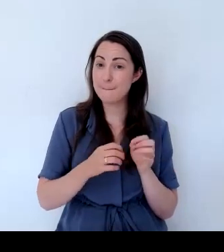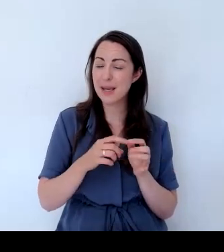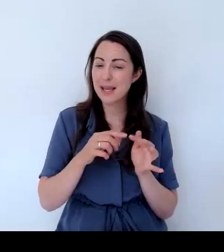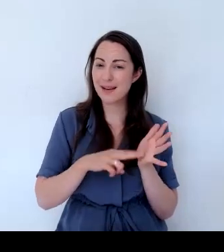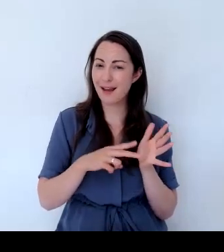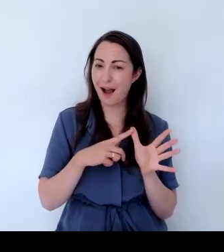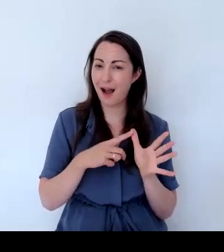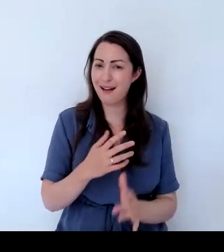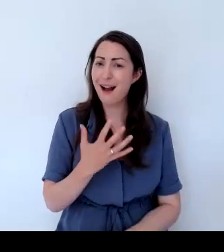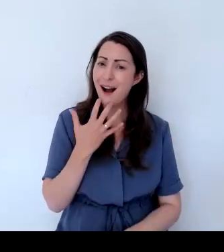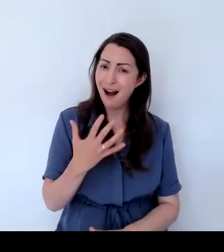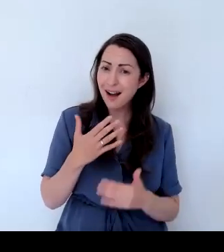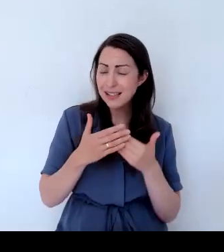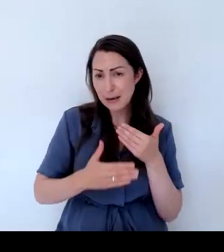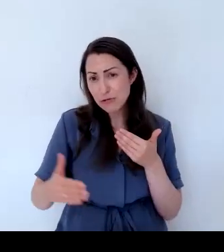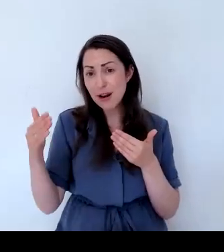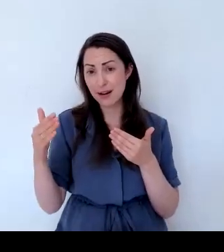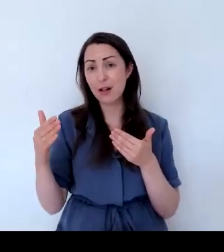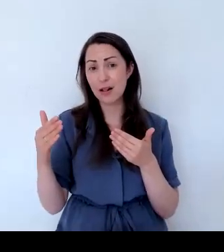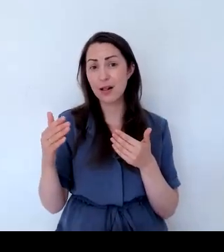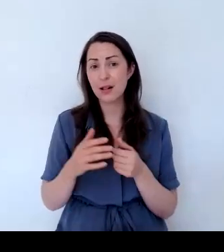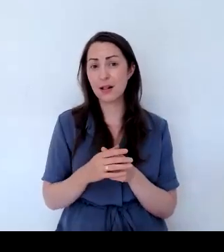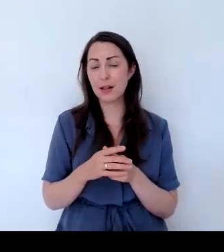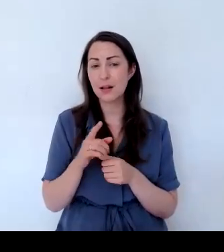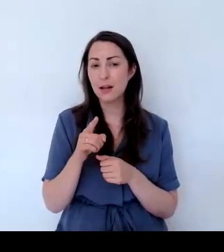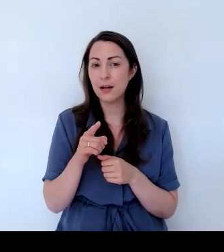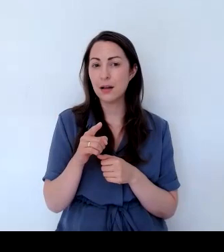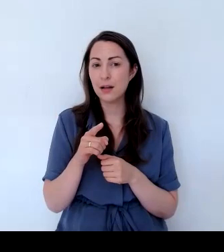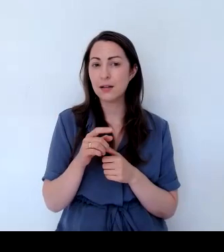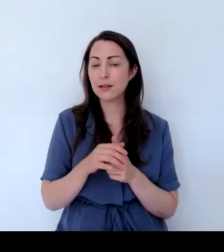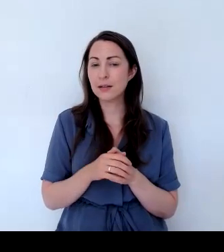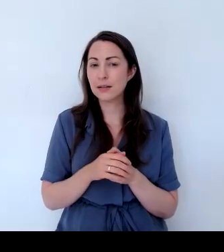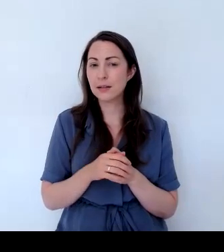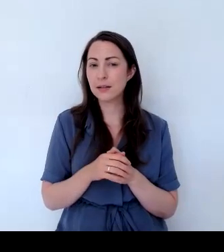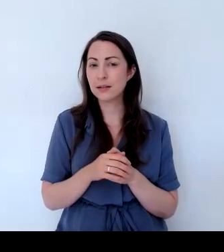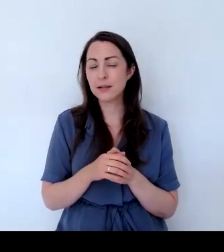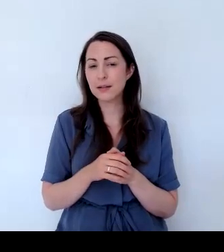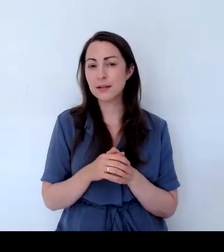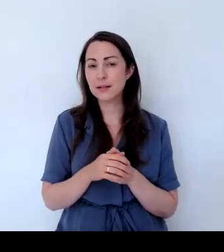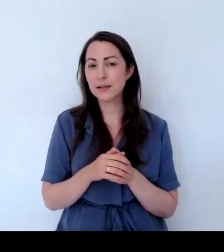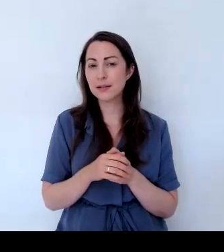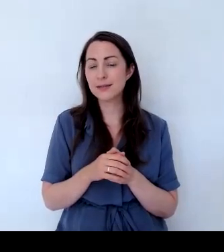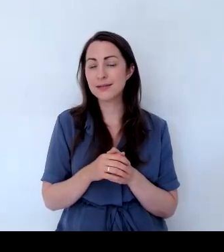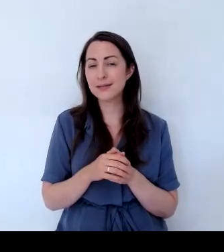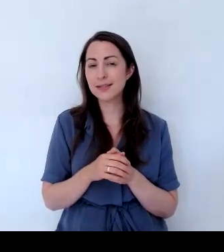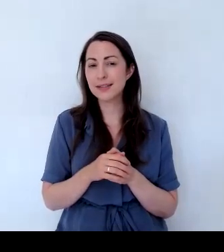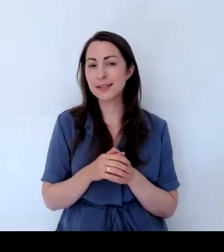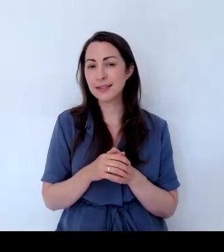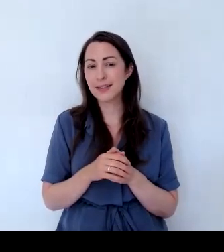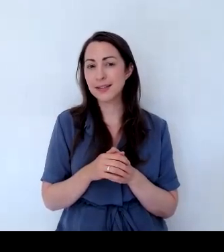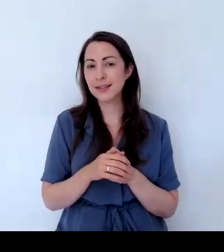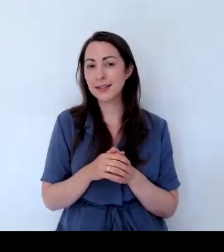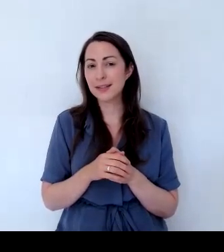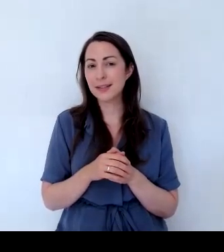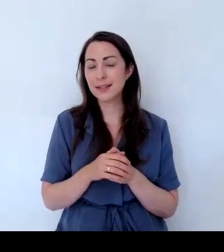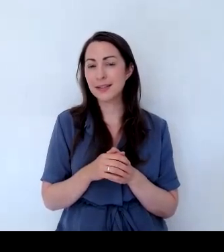one is a more refined, containable form of the well-known variety. And it